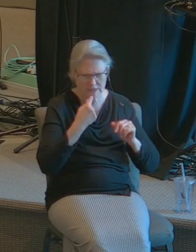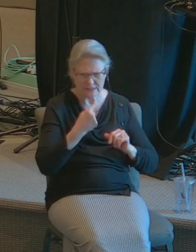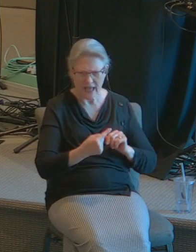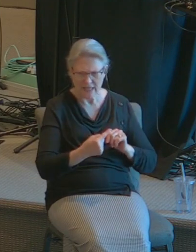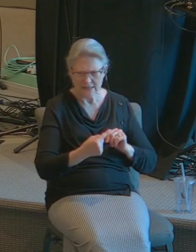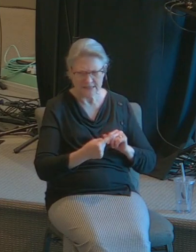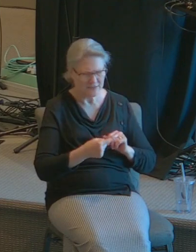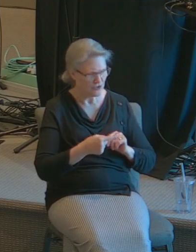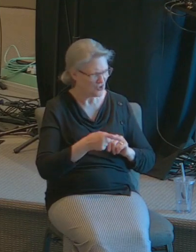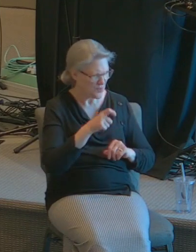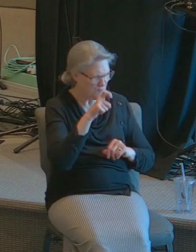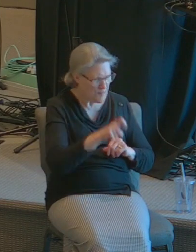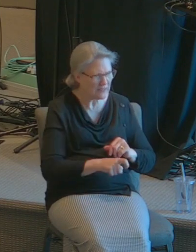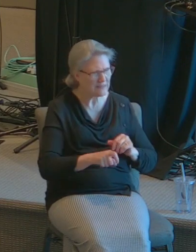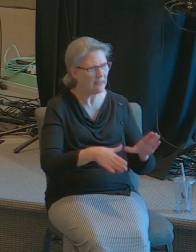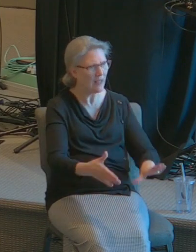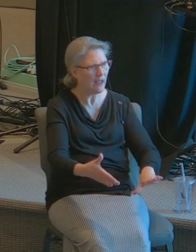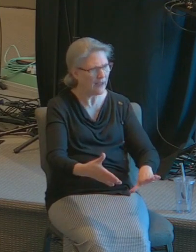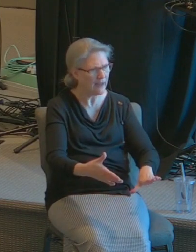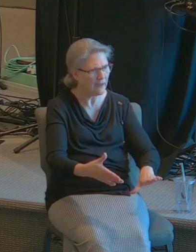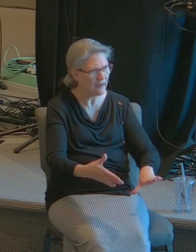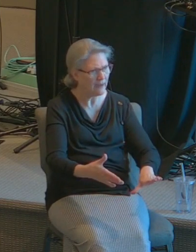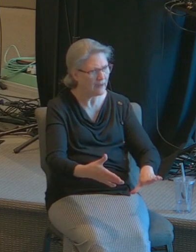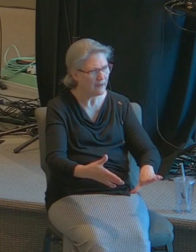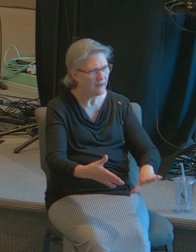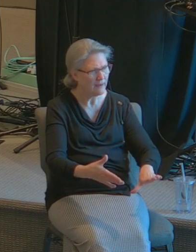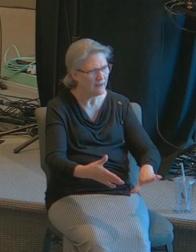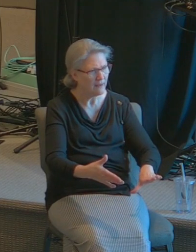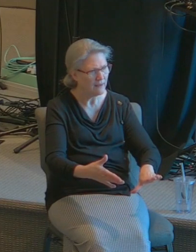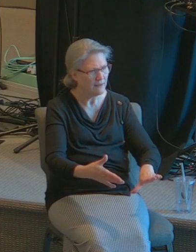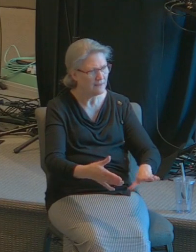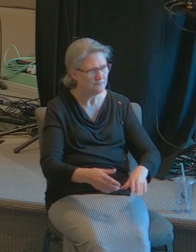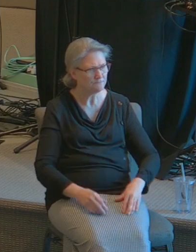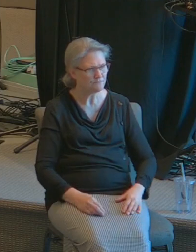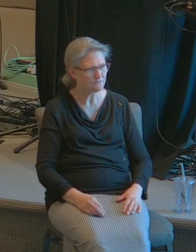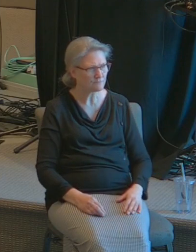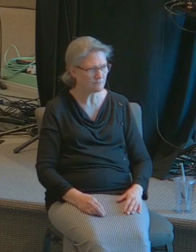condemned her to that type of end